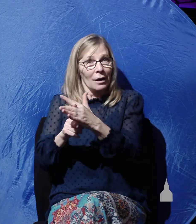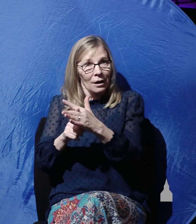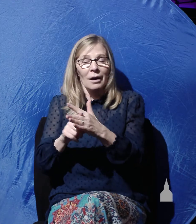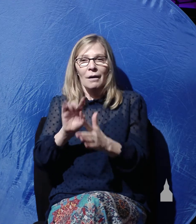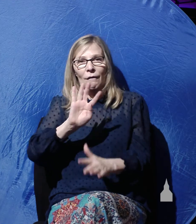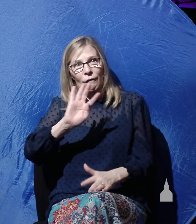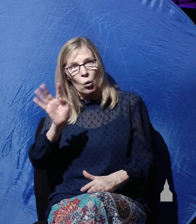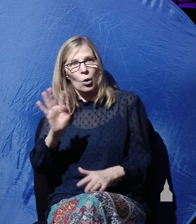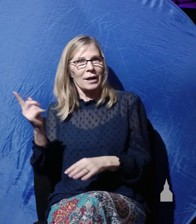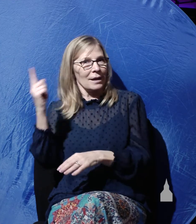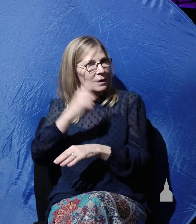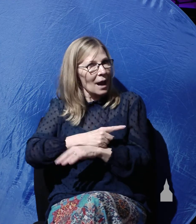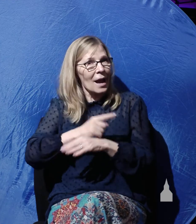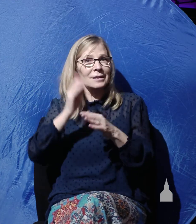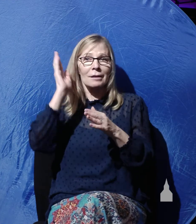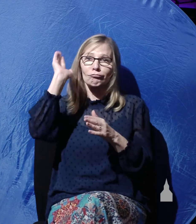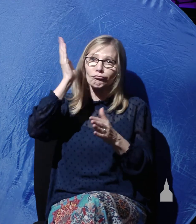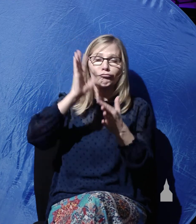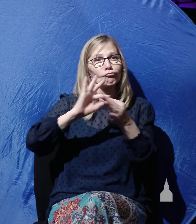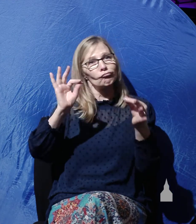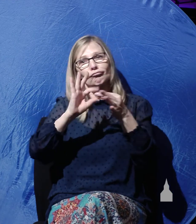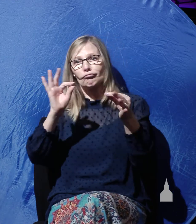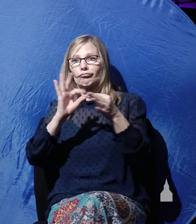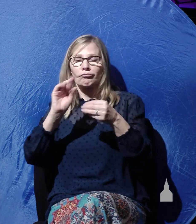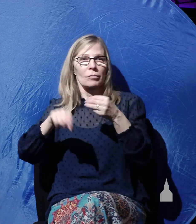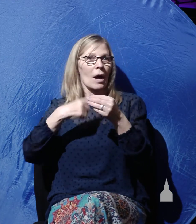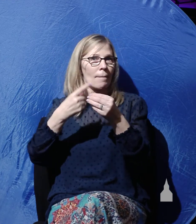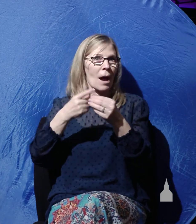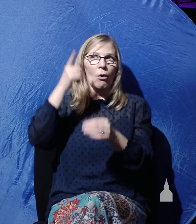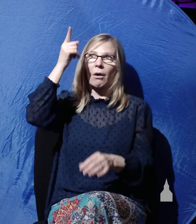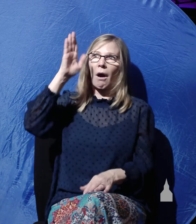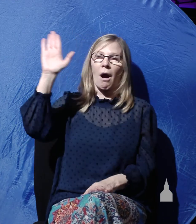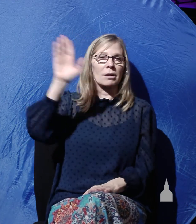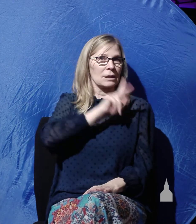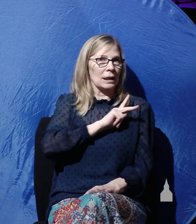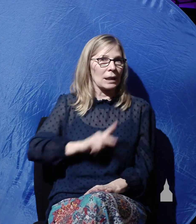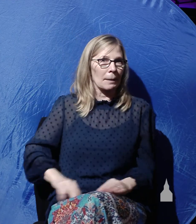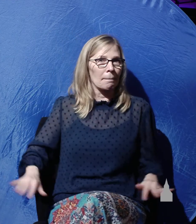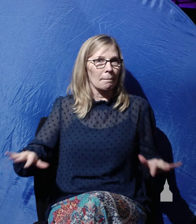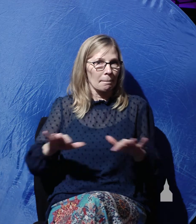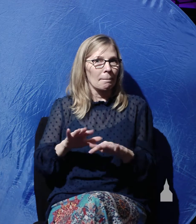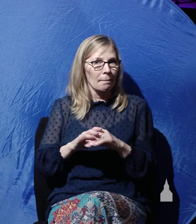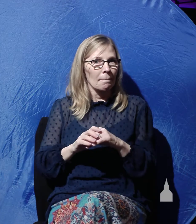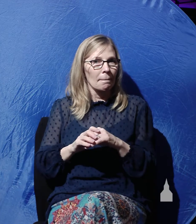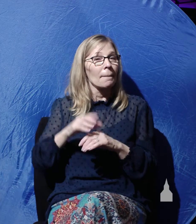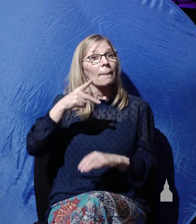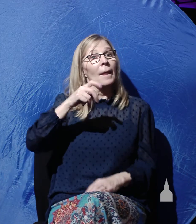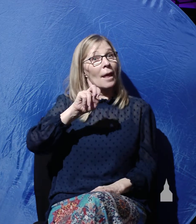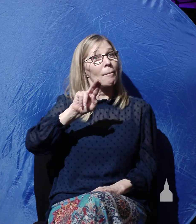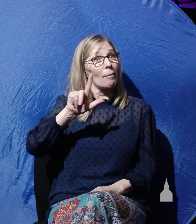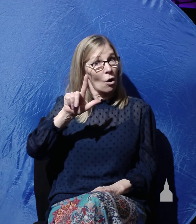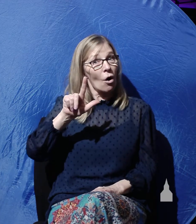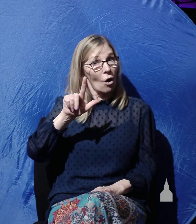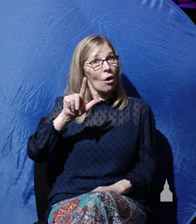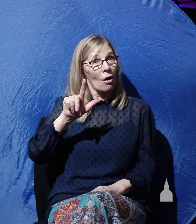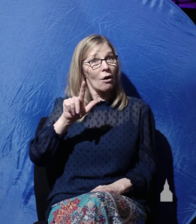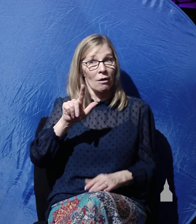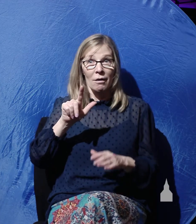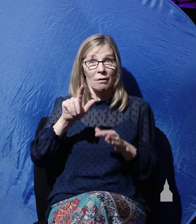days and speaking of the things concerning the kingdom of God. Now the apostle Paul presents these appearances of